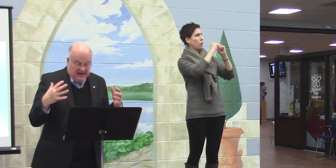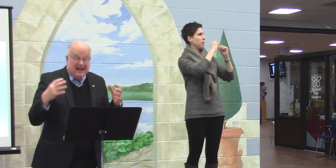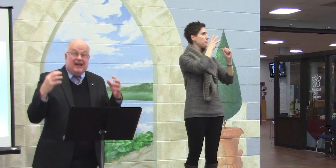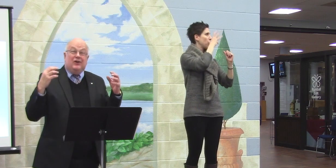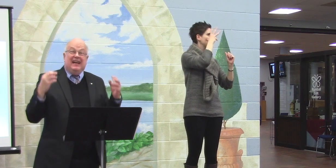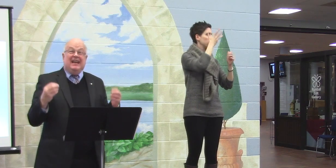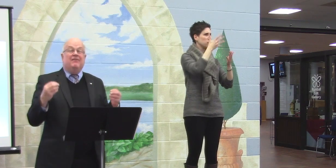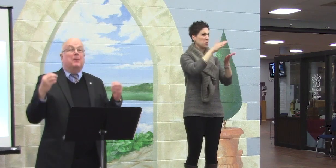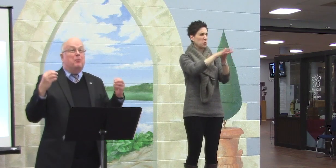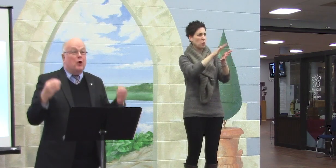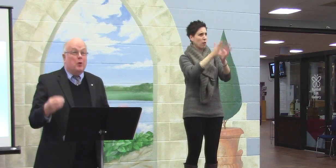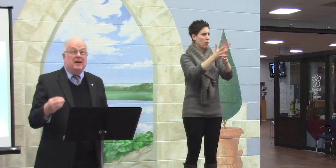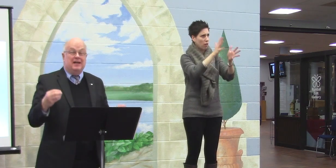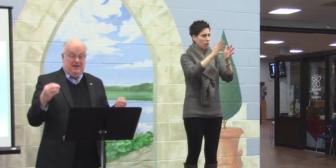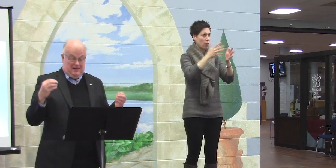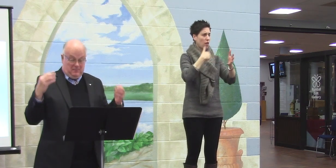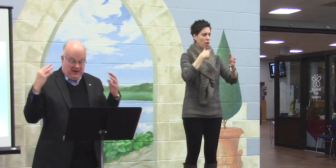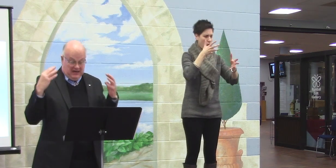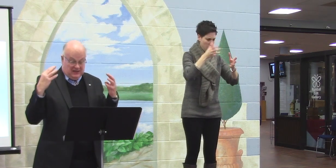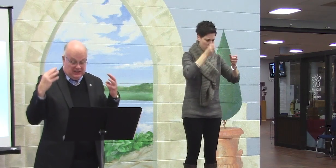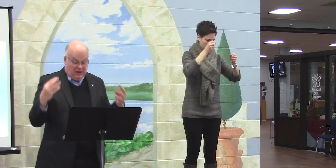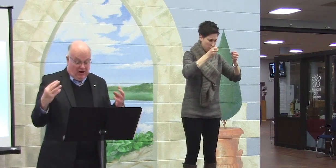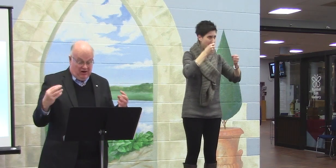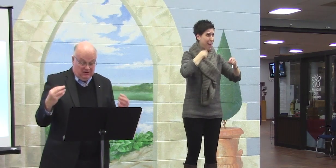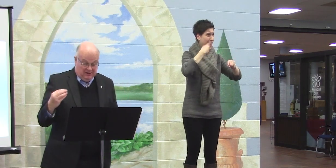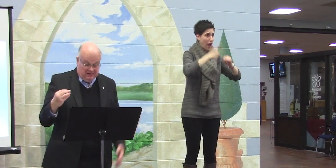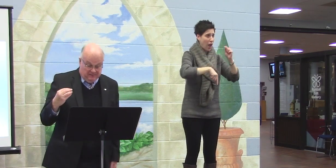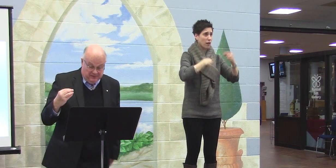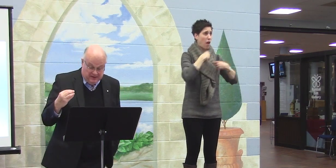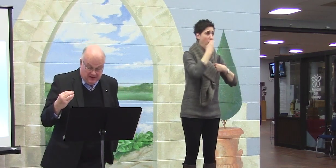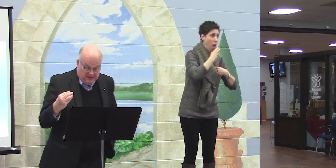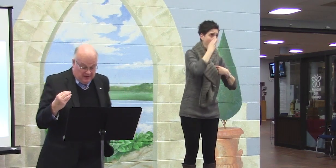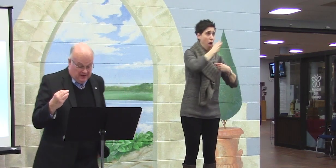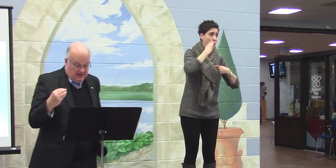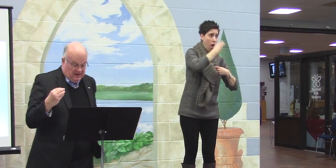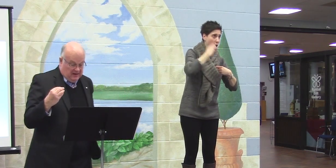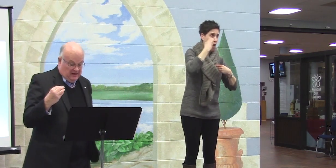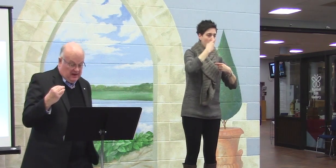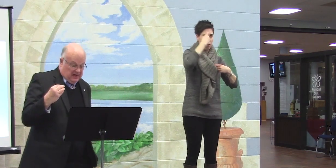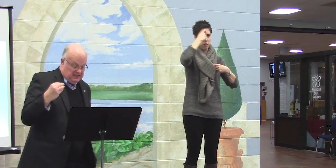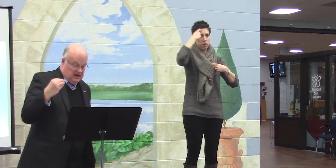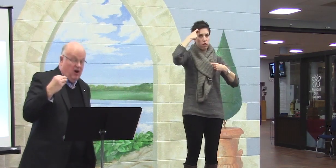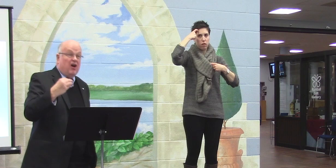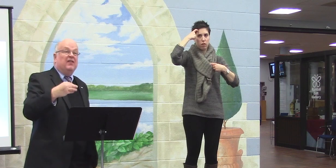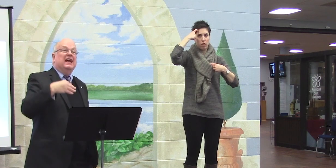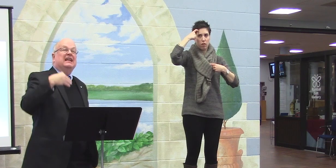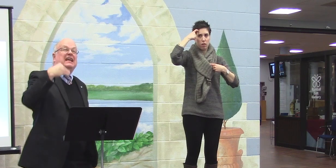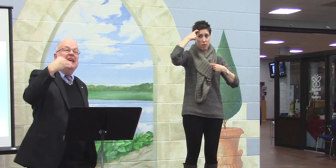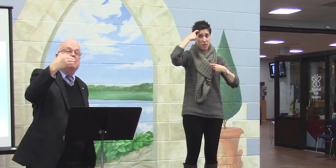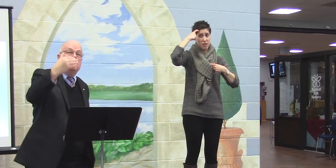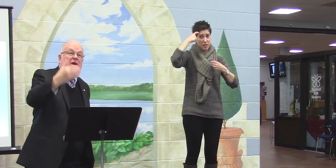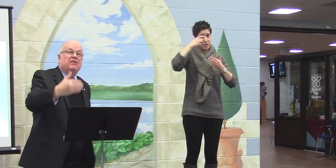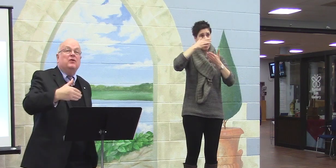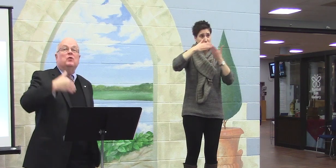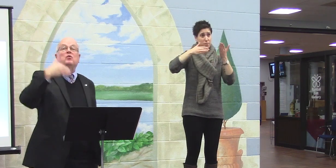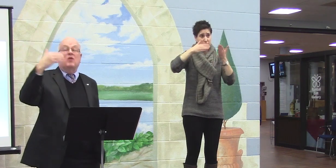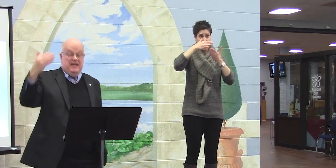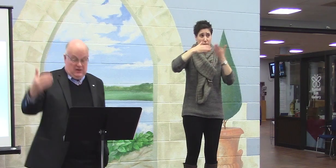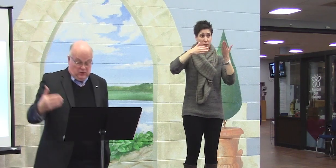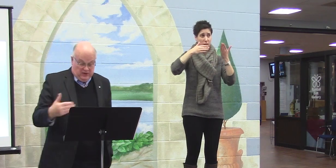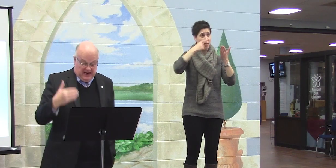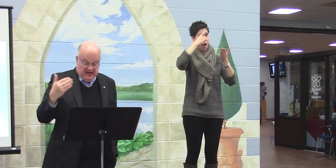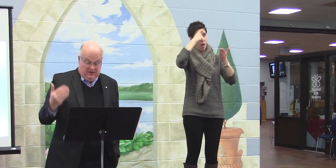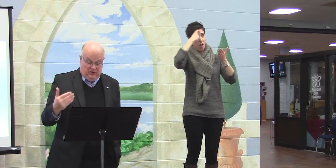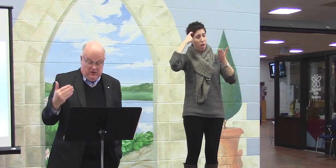It could leave a permanent mental scar. A scar that keeps with you